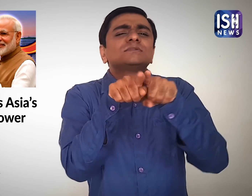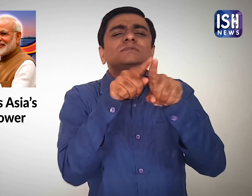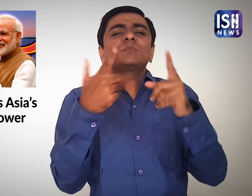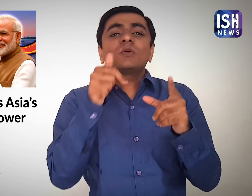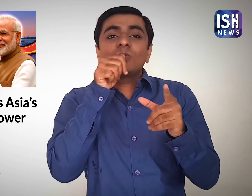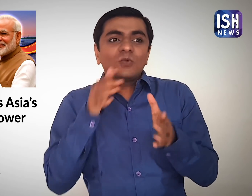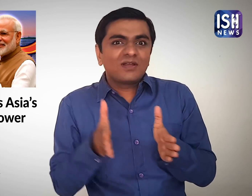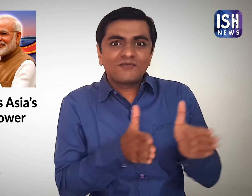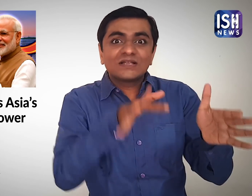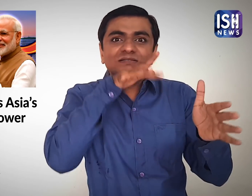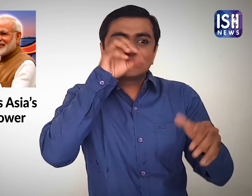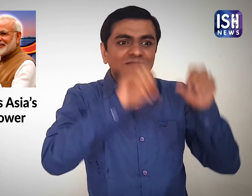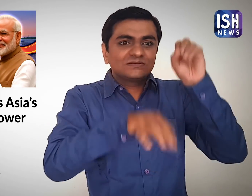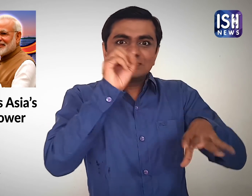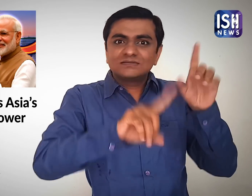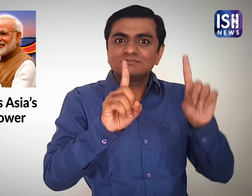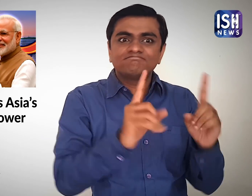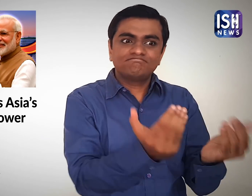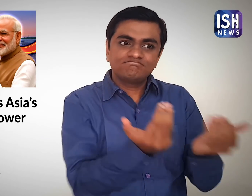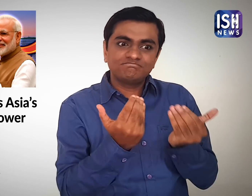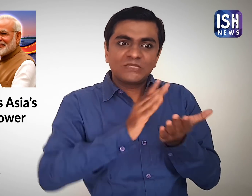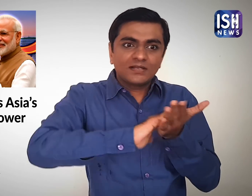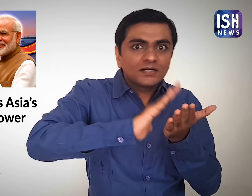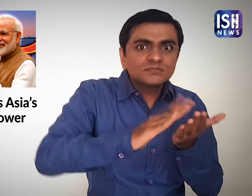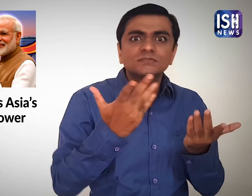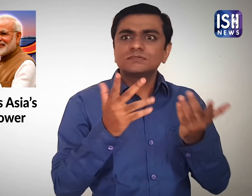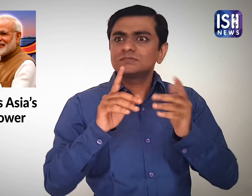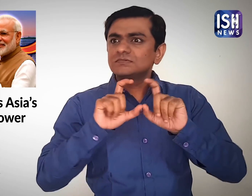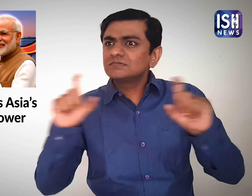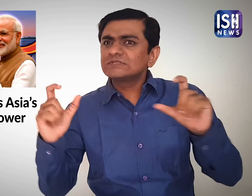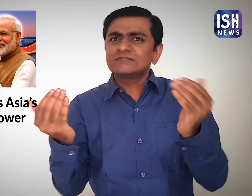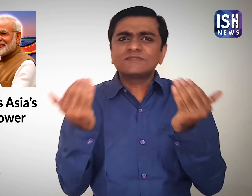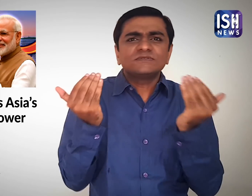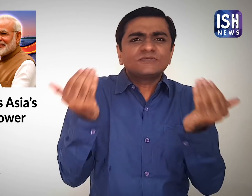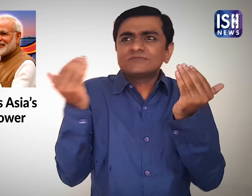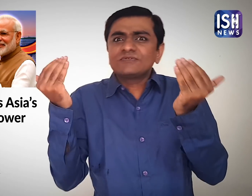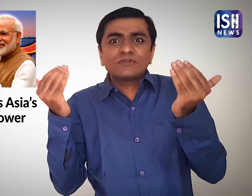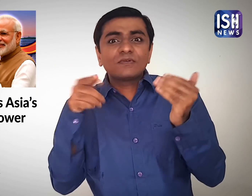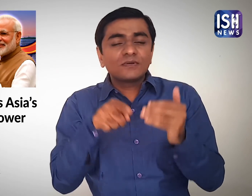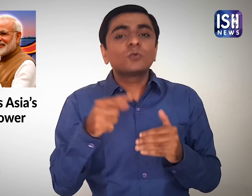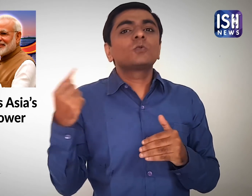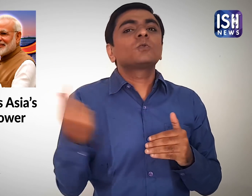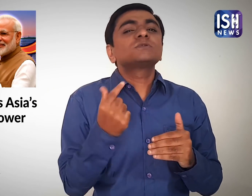For example, we must try to reduce garbage in rivers and protect nature in India.